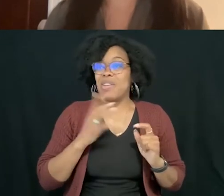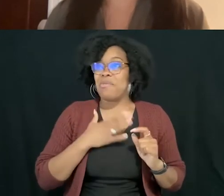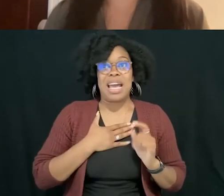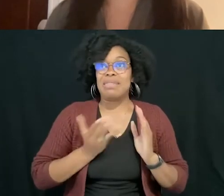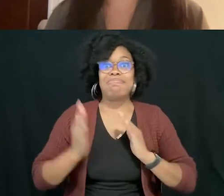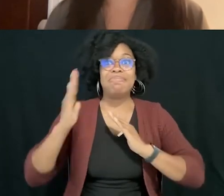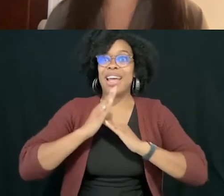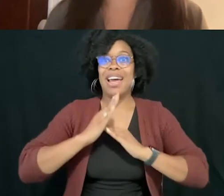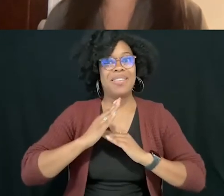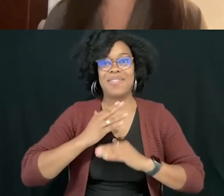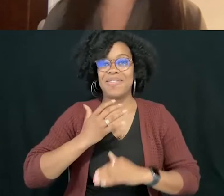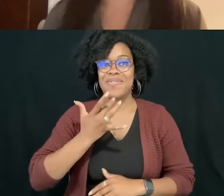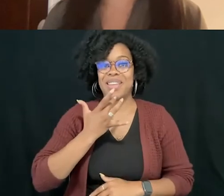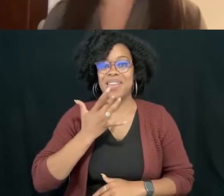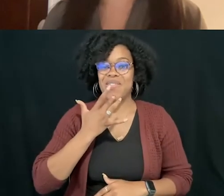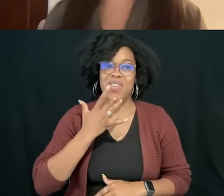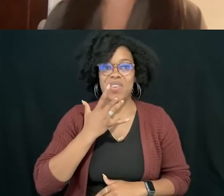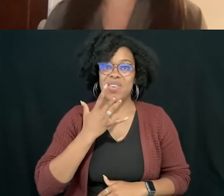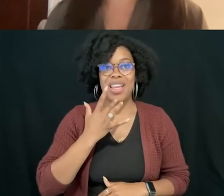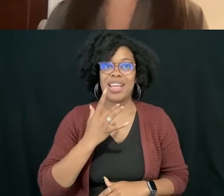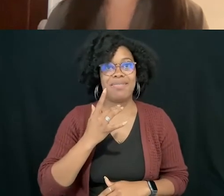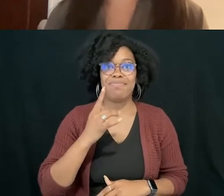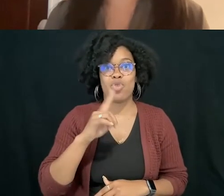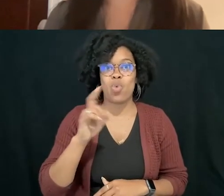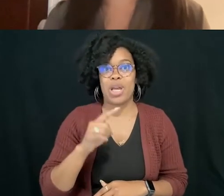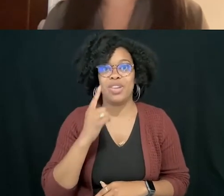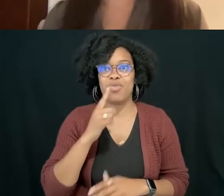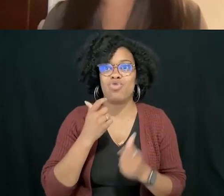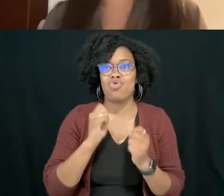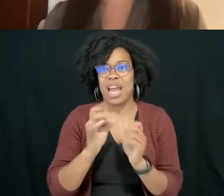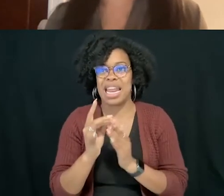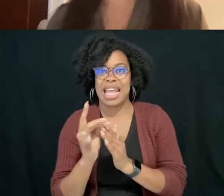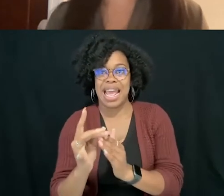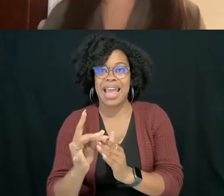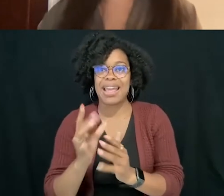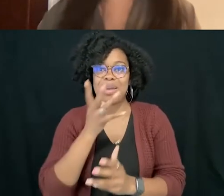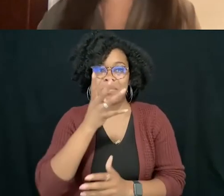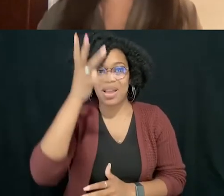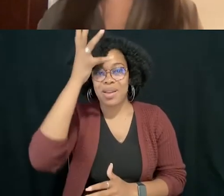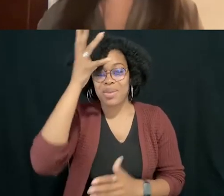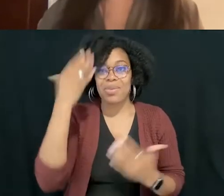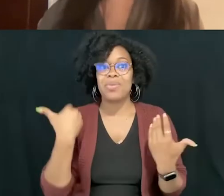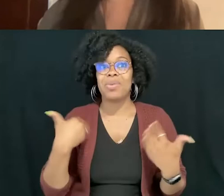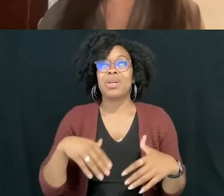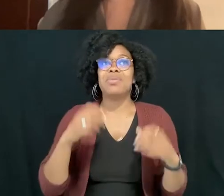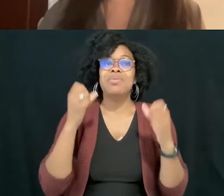walk with parents on. There are so many incredible resources